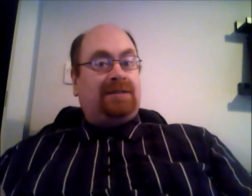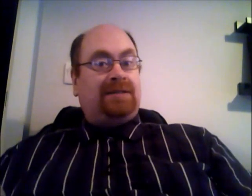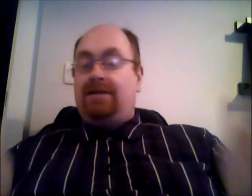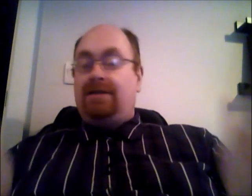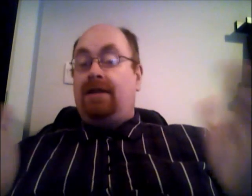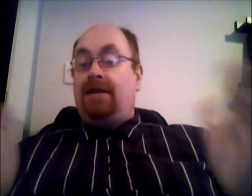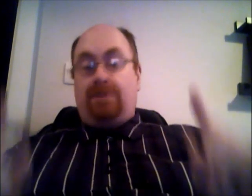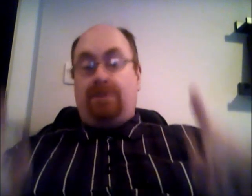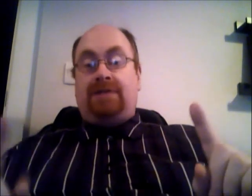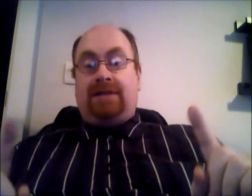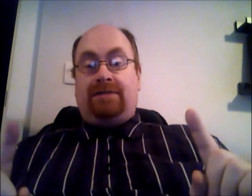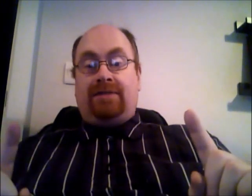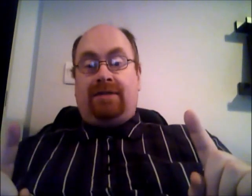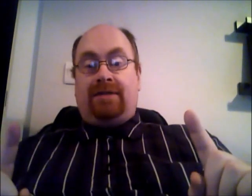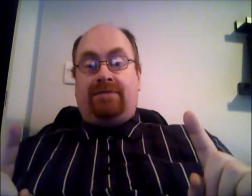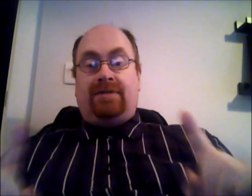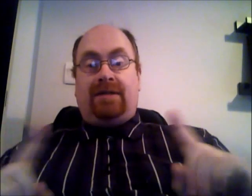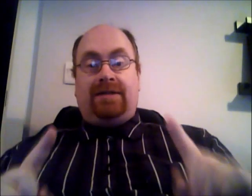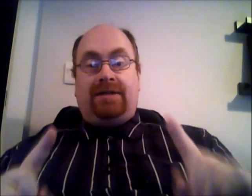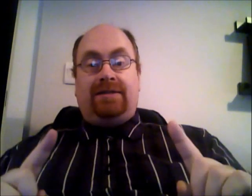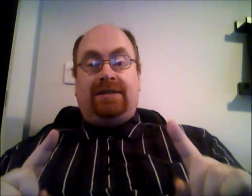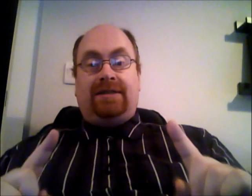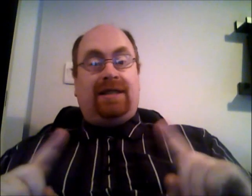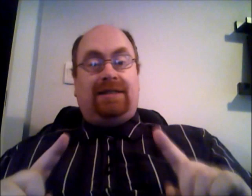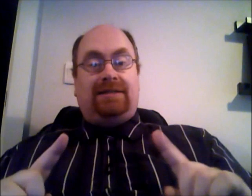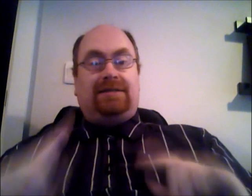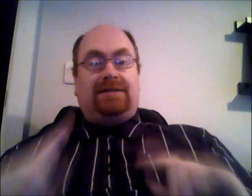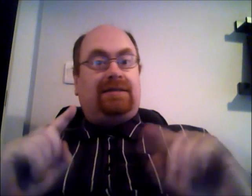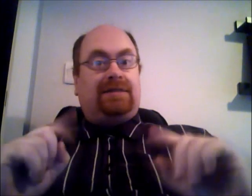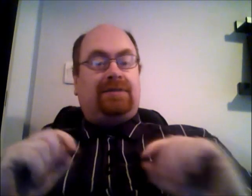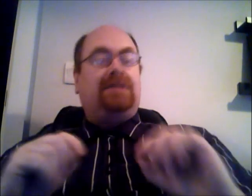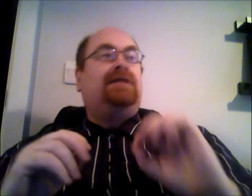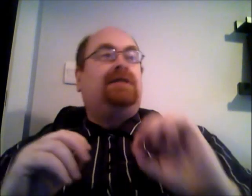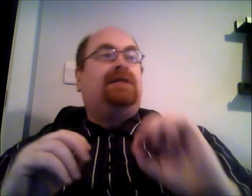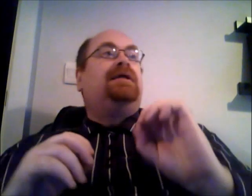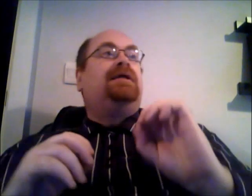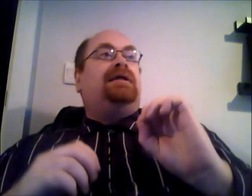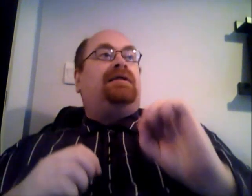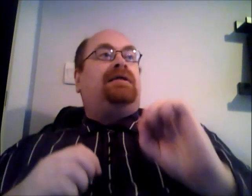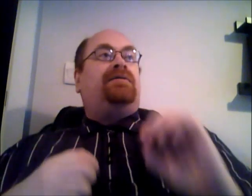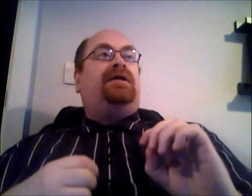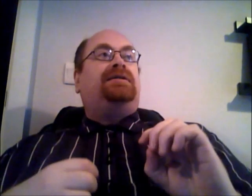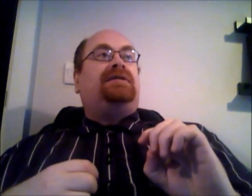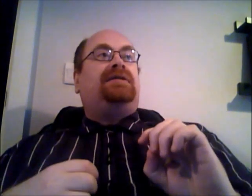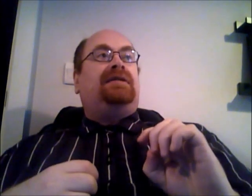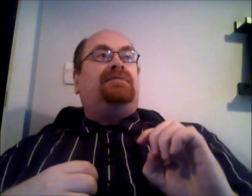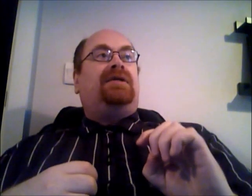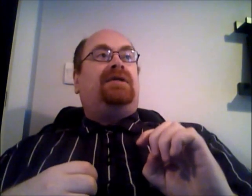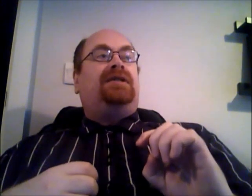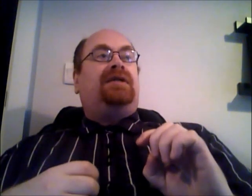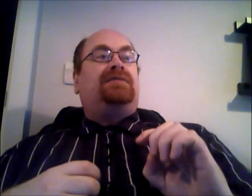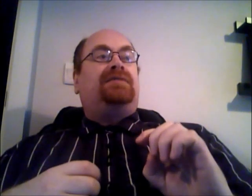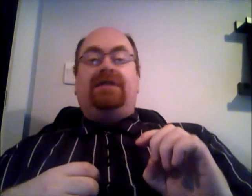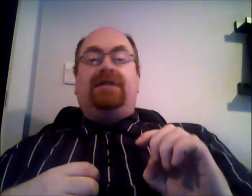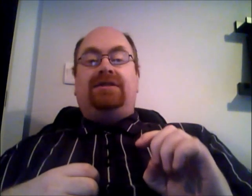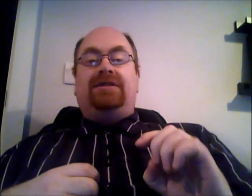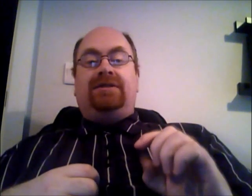here both sides have a house are guilty I didn't listen to this one now there was water charges were reintroduced in